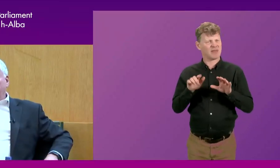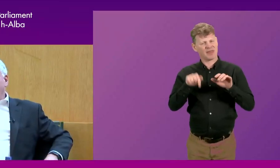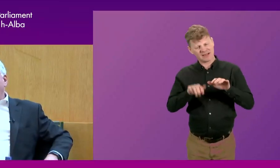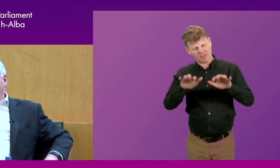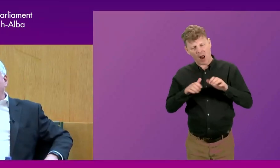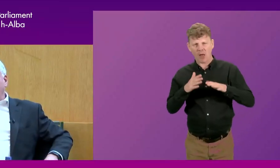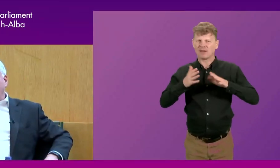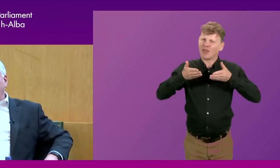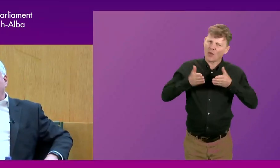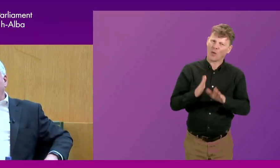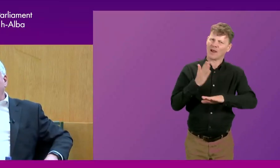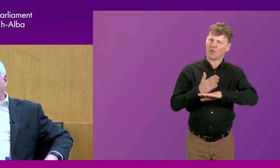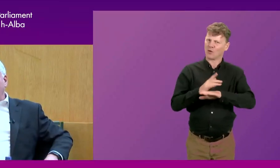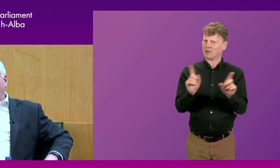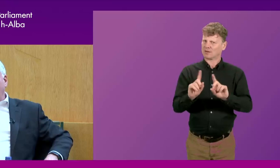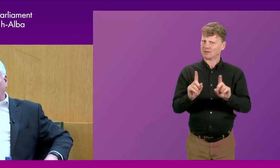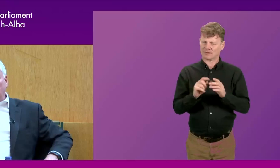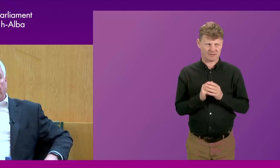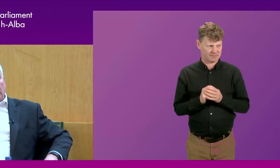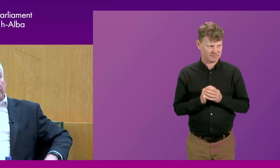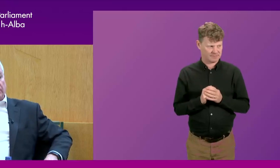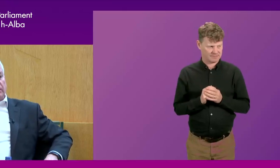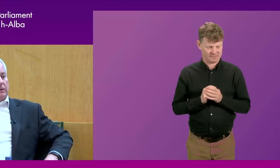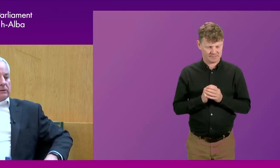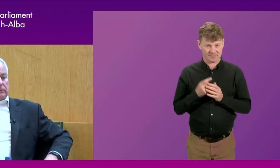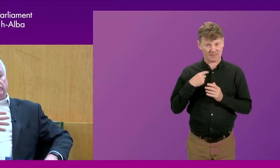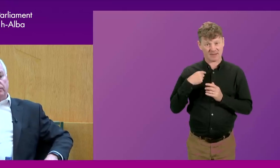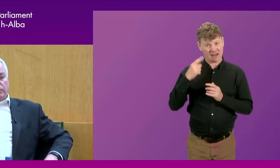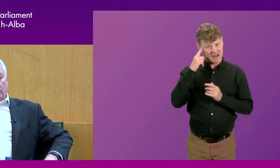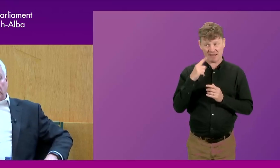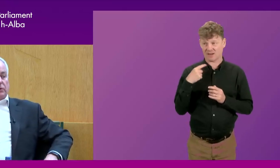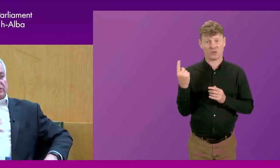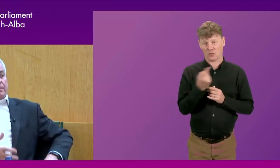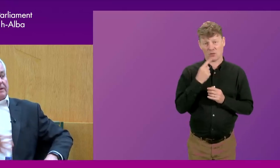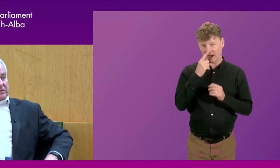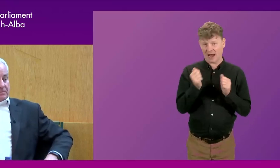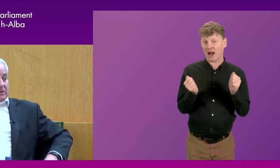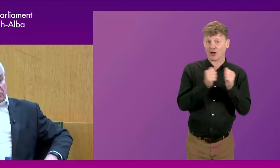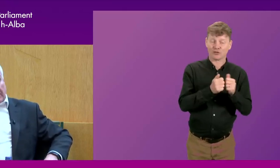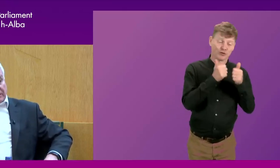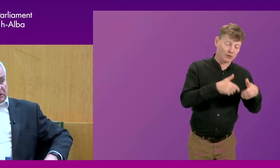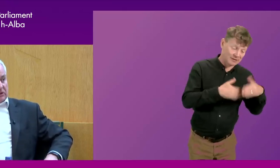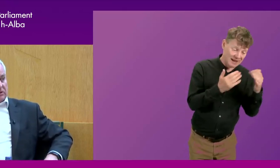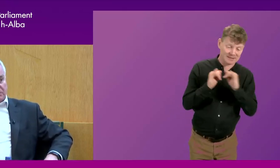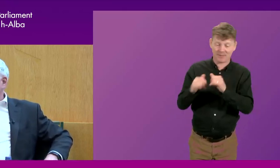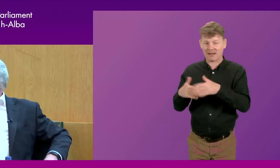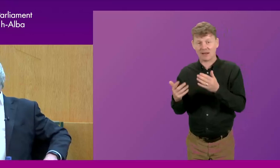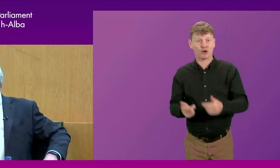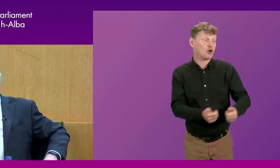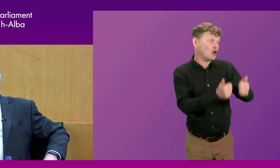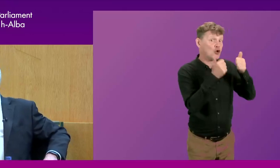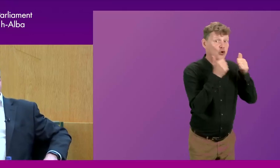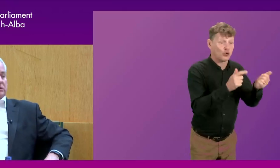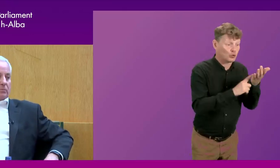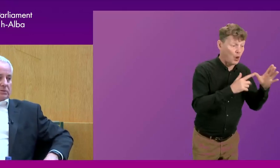there have been, I think we would probably all agree, those good days and bad days. There's been some great legislation. There's been some